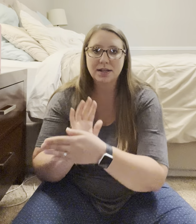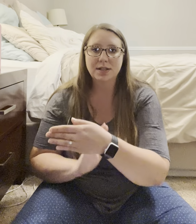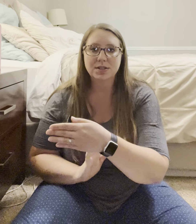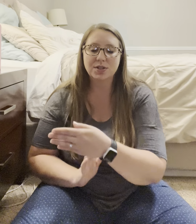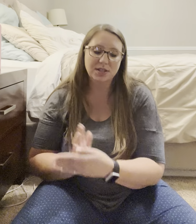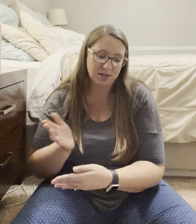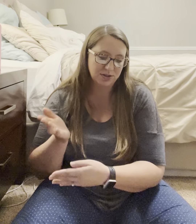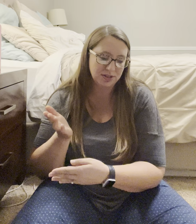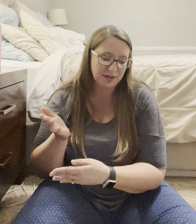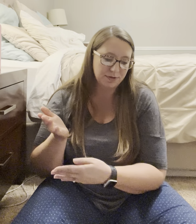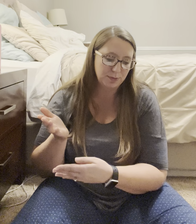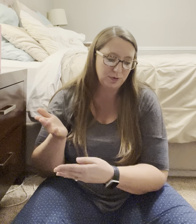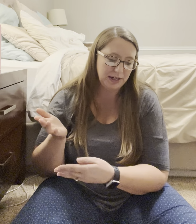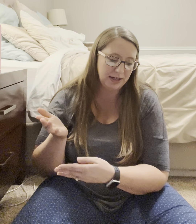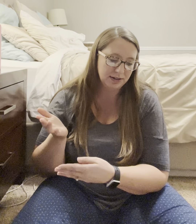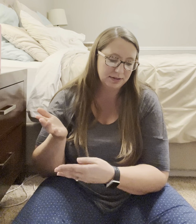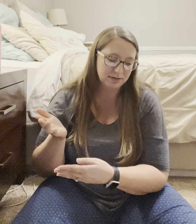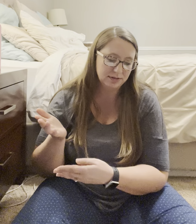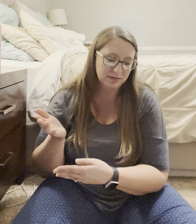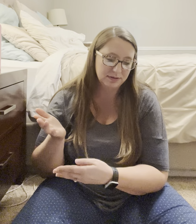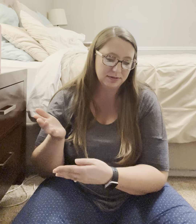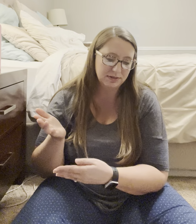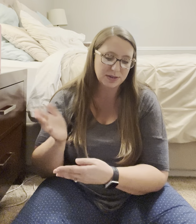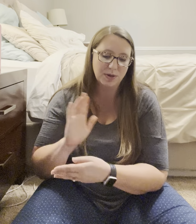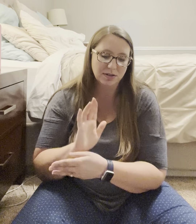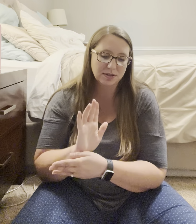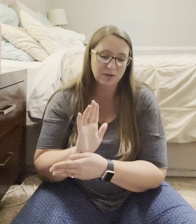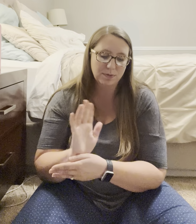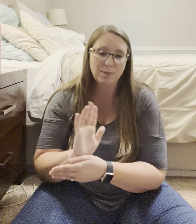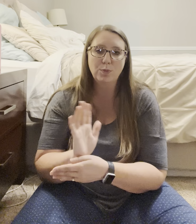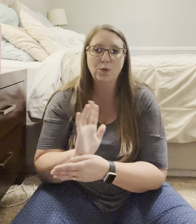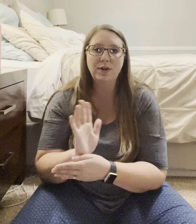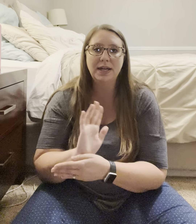So, this is also the for movie as well. So, movie.